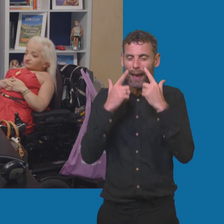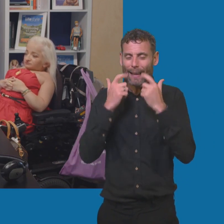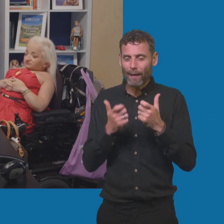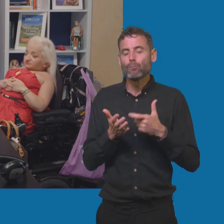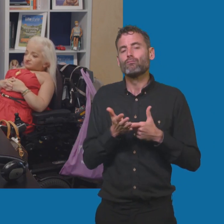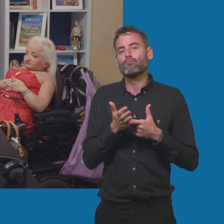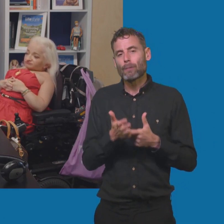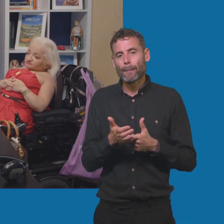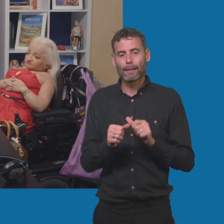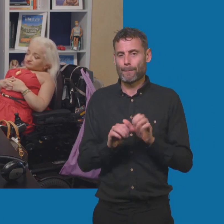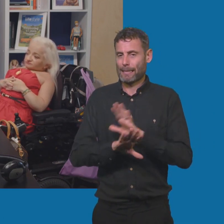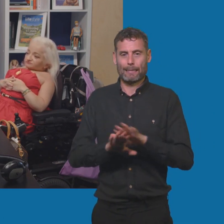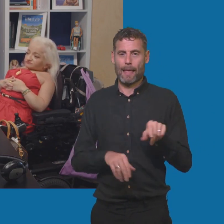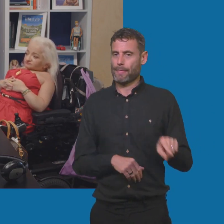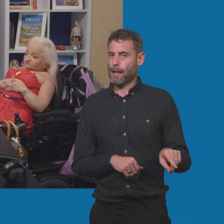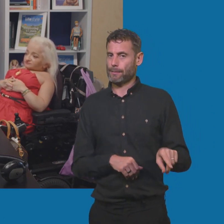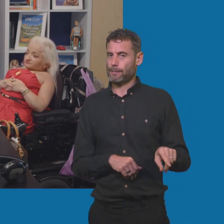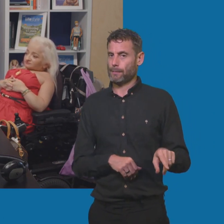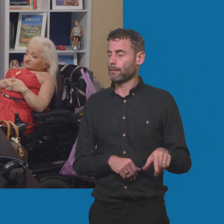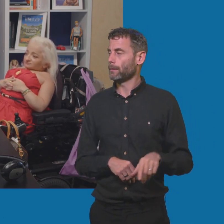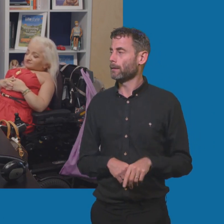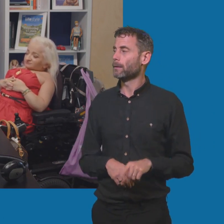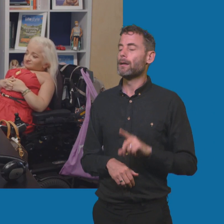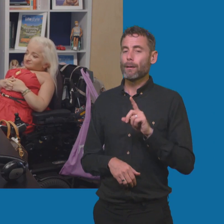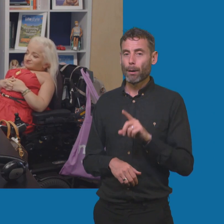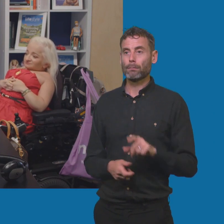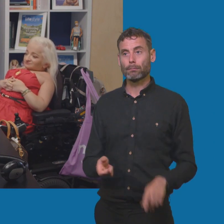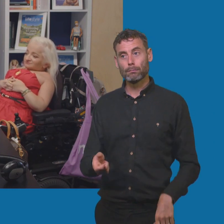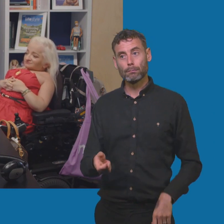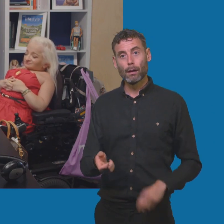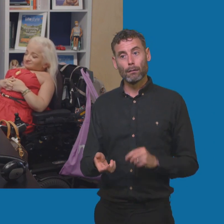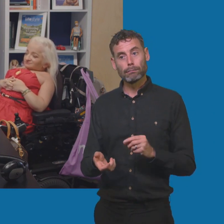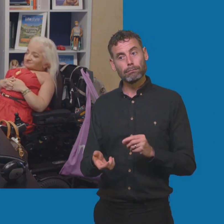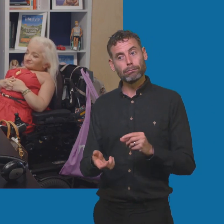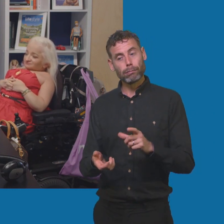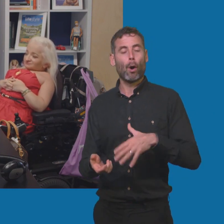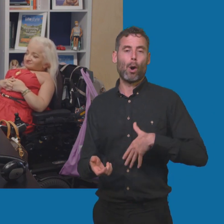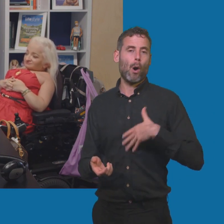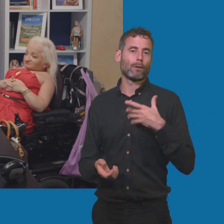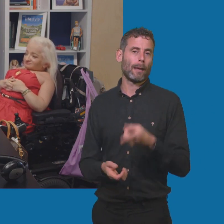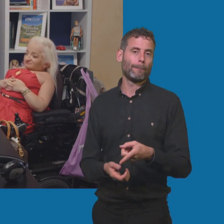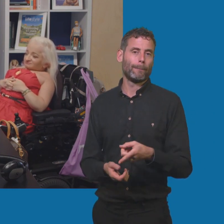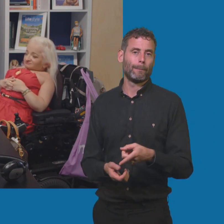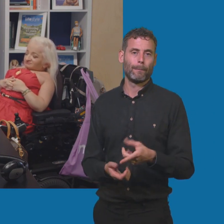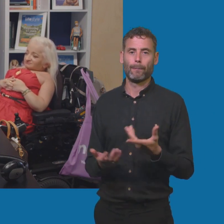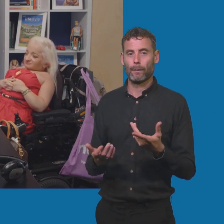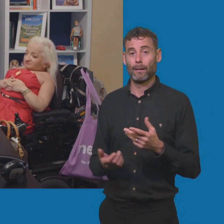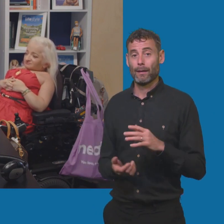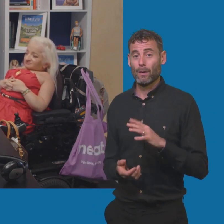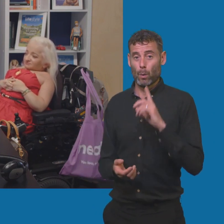don't unless you have to. And also, it does take a long time as Sam just asked. Yeah, you're looking at about, probably about 30, obviously it varies,